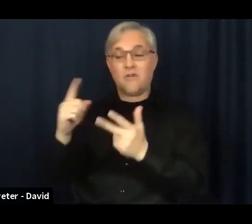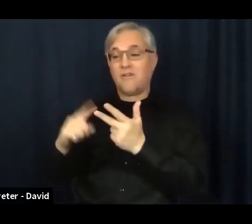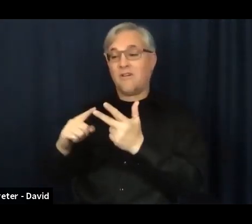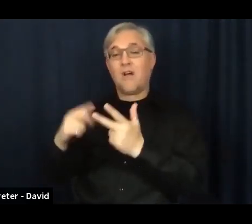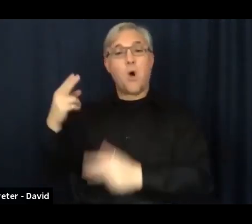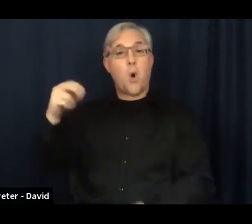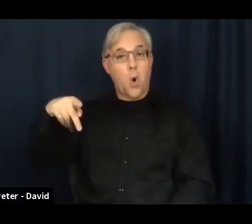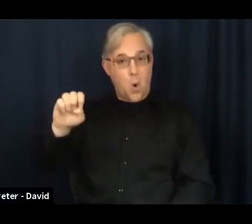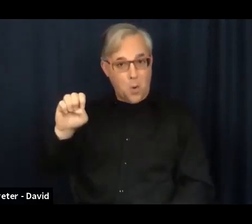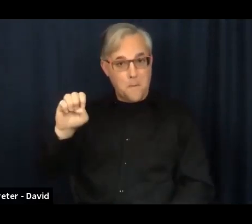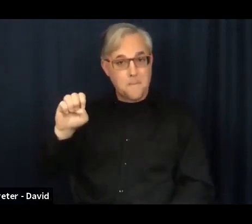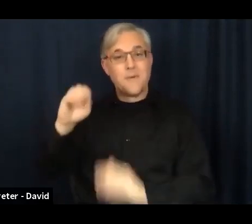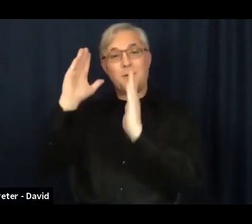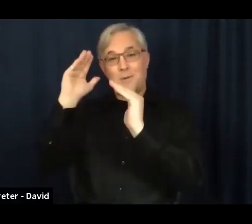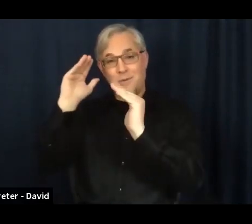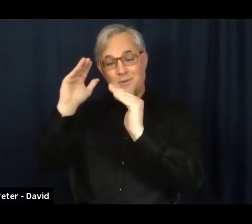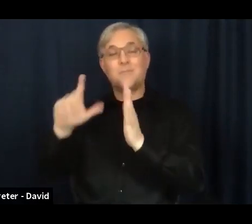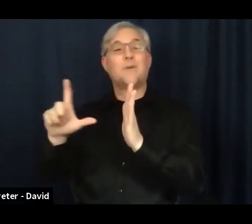service, similar to what we did at Easter.